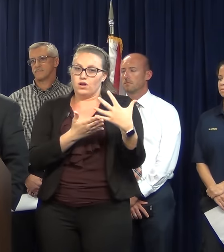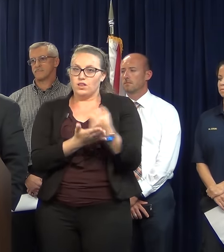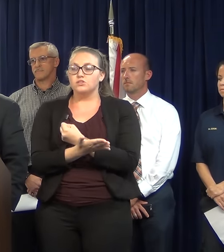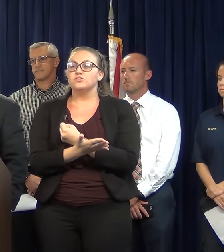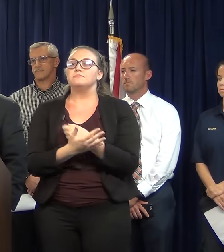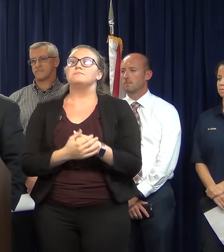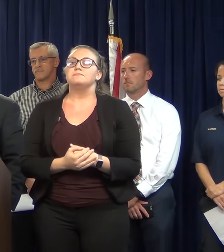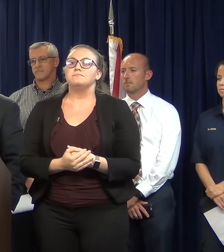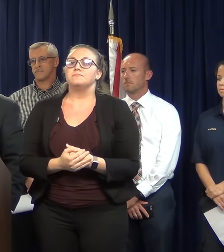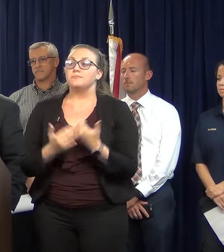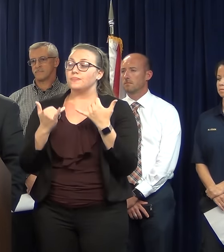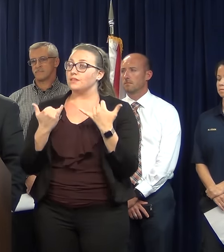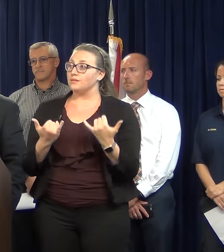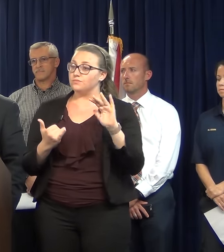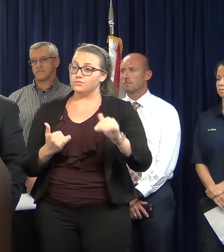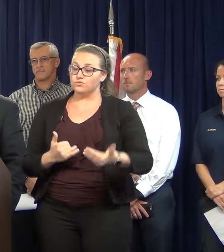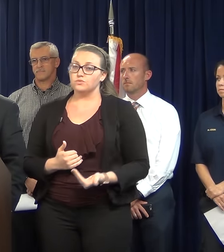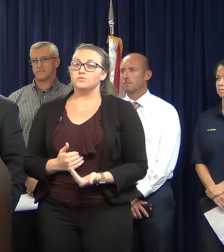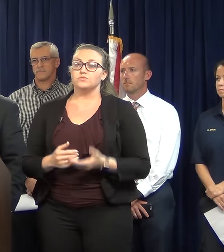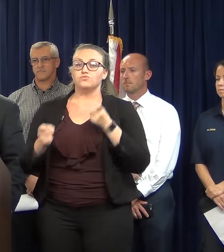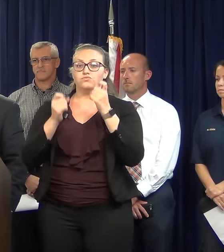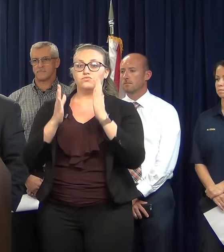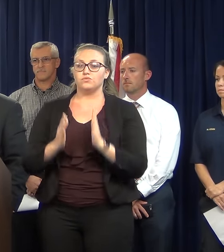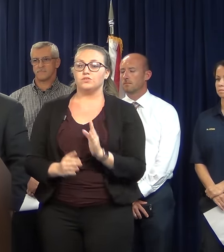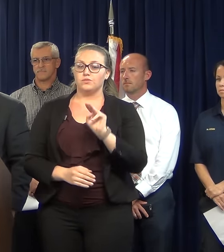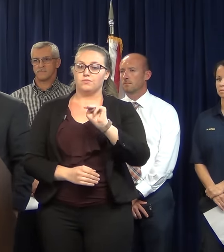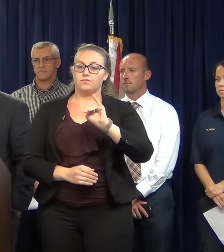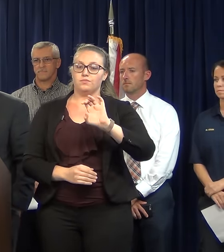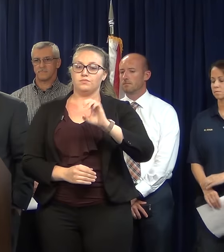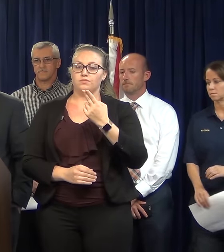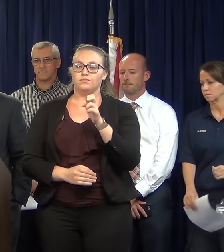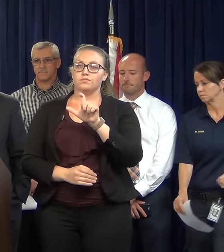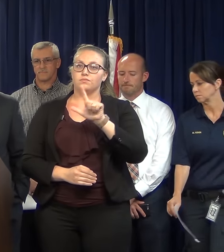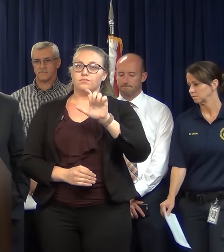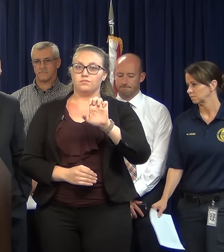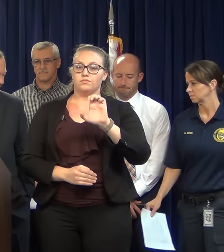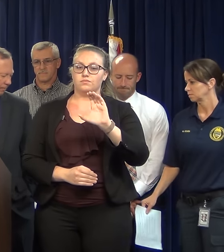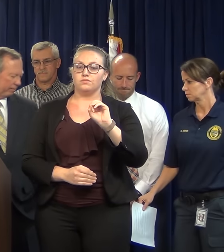Now I'd to introduce Director Michelle Cook from JSO.